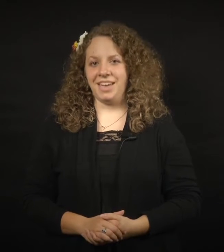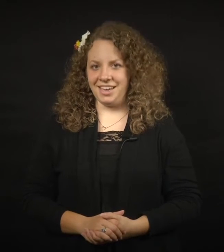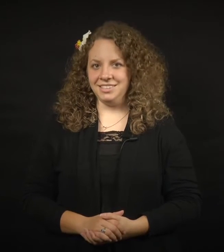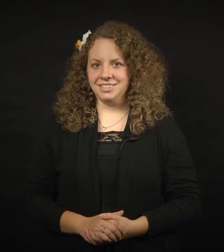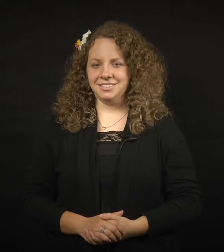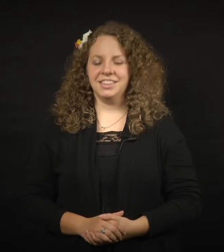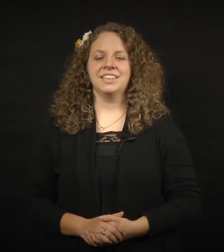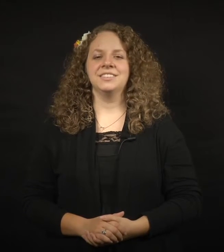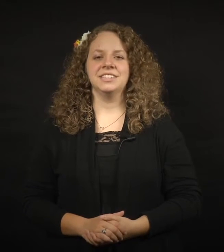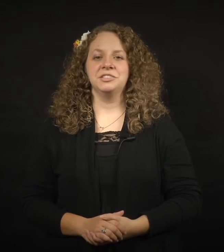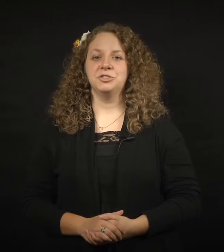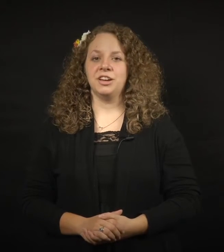S, like in the sign stress.